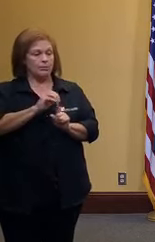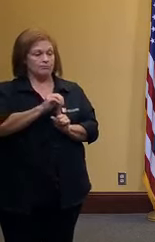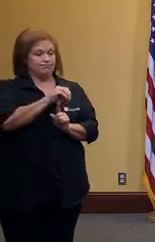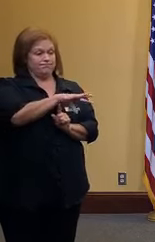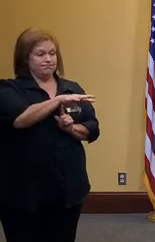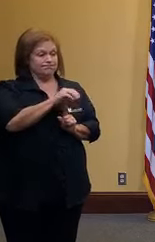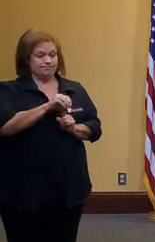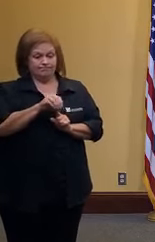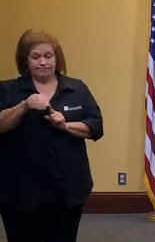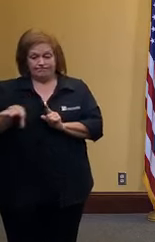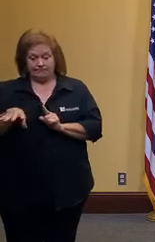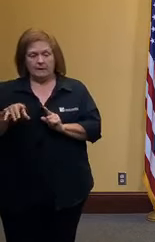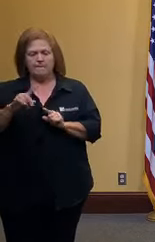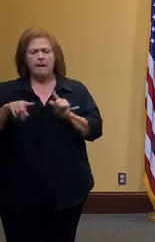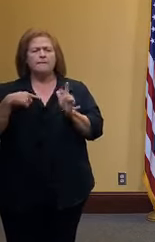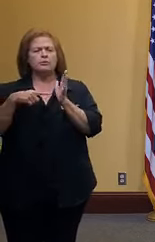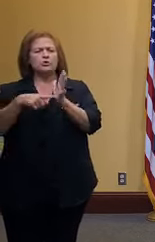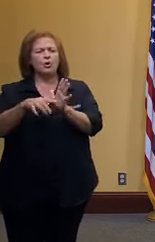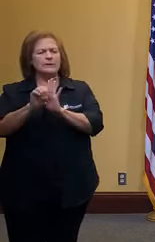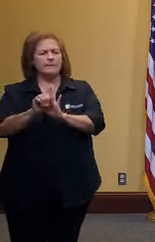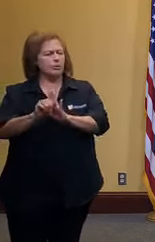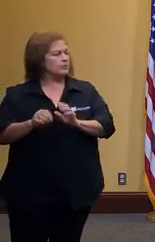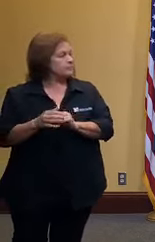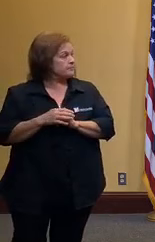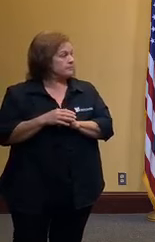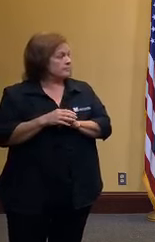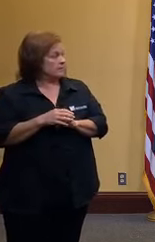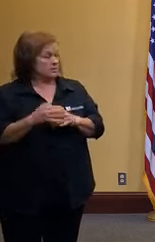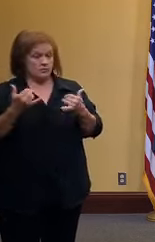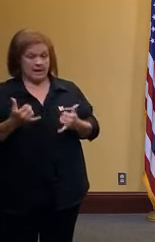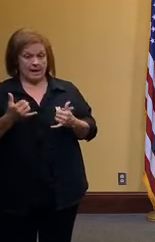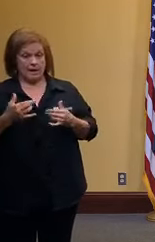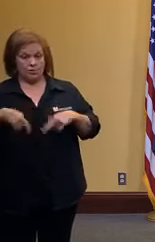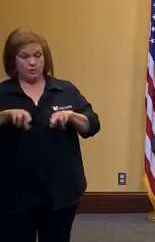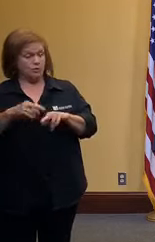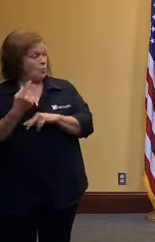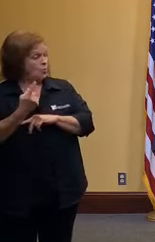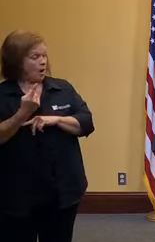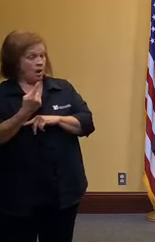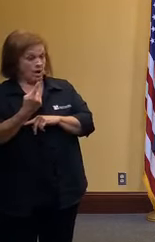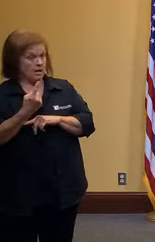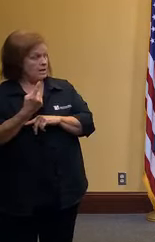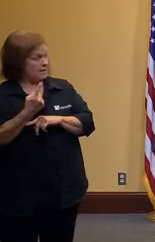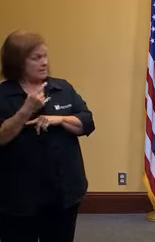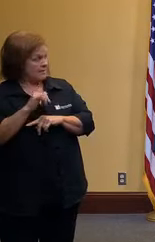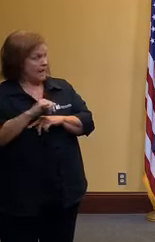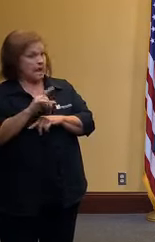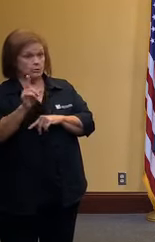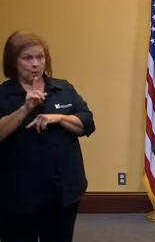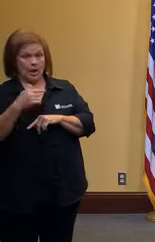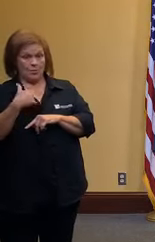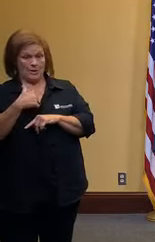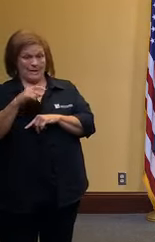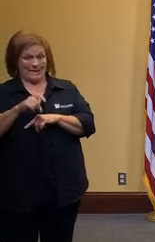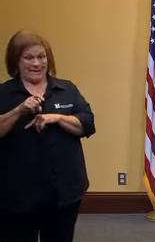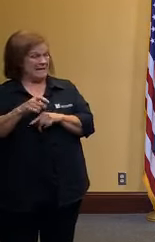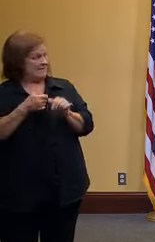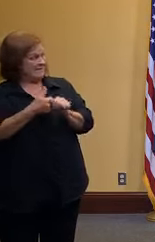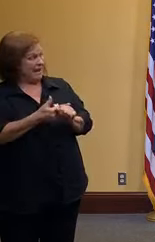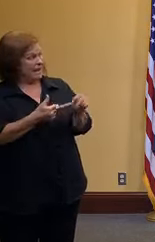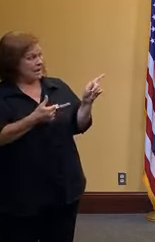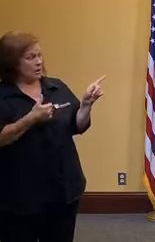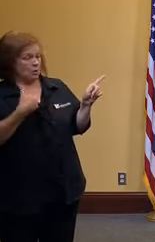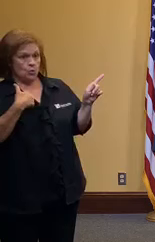between one and two people but i'm going to show you in a second why it is right now in region one we are exactly where we need to be we are